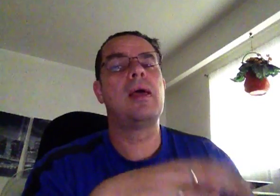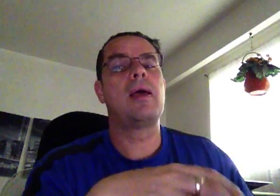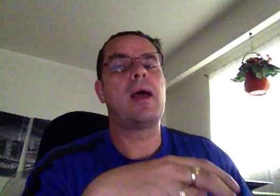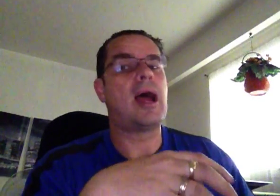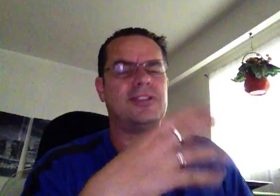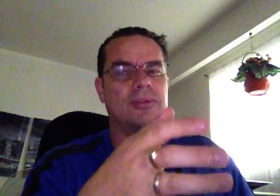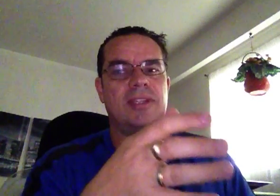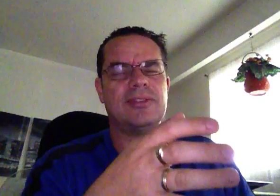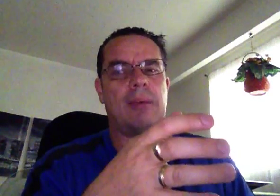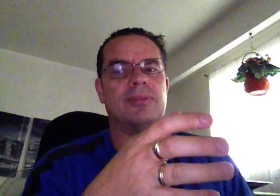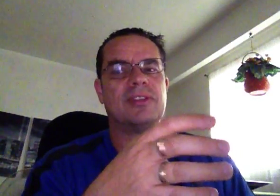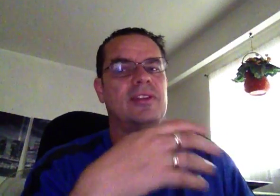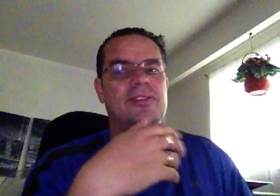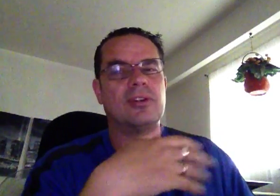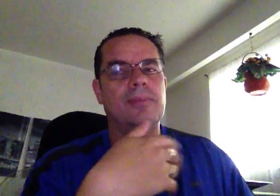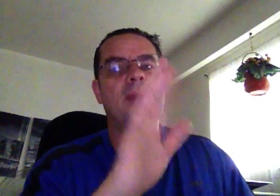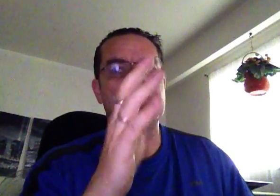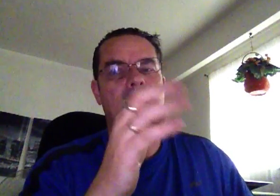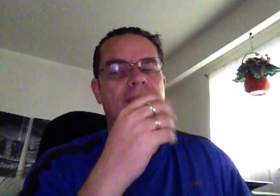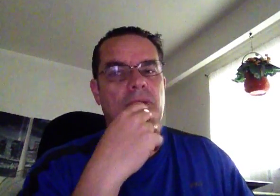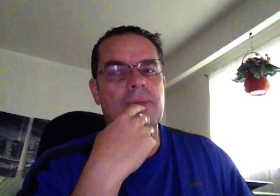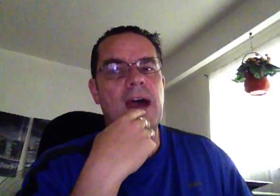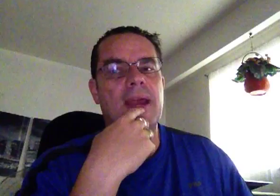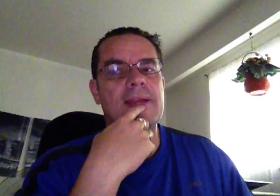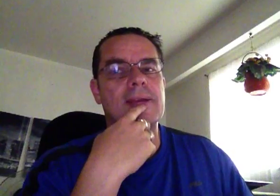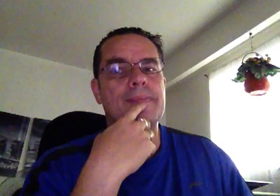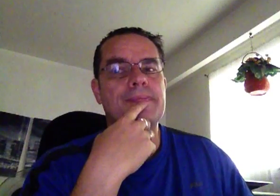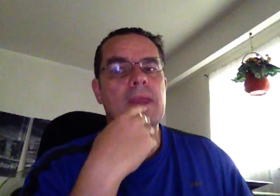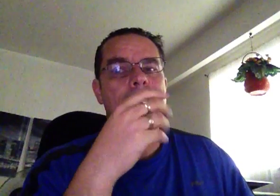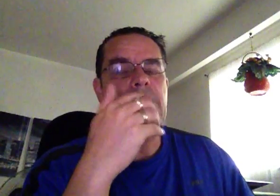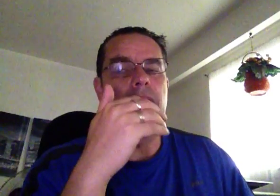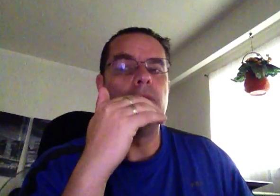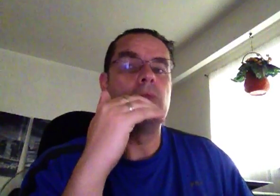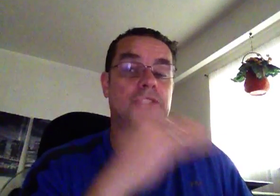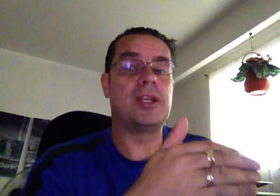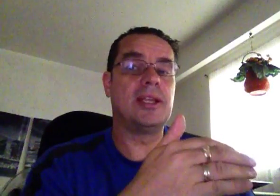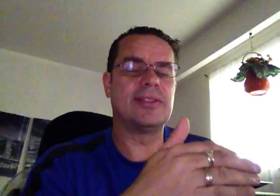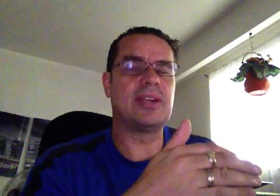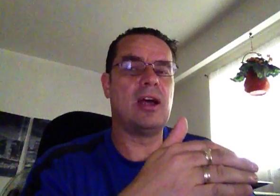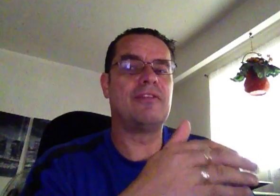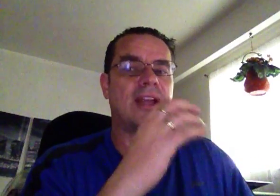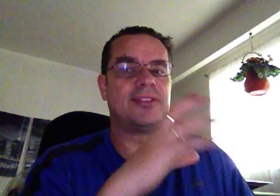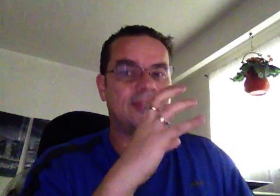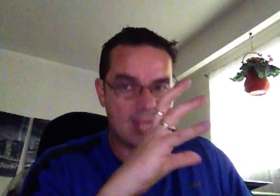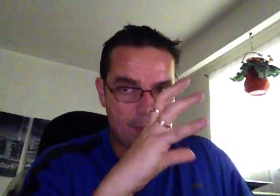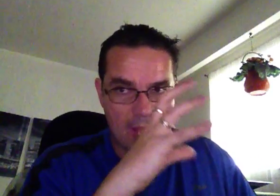I just don't see examples of it, so, again, I throw out that idea. Now, with TradeLink itself, that's just the API,